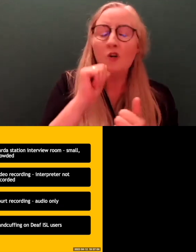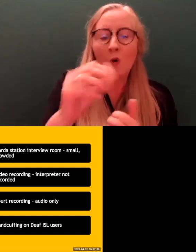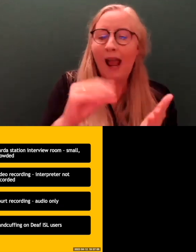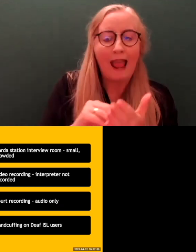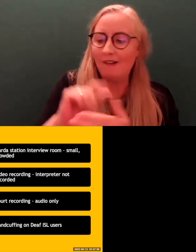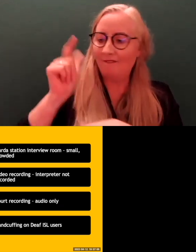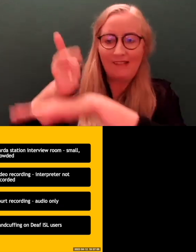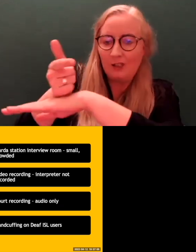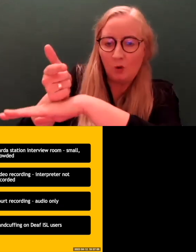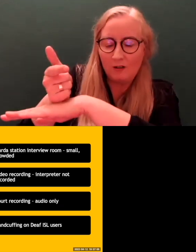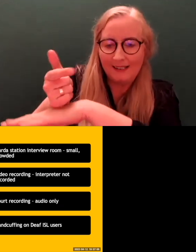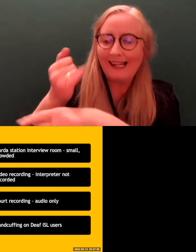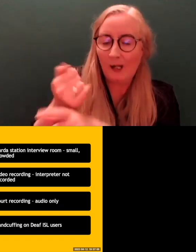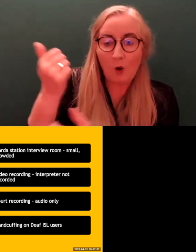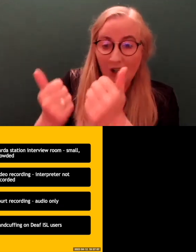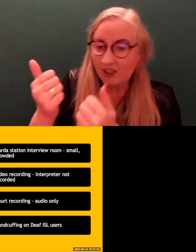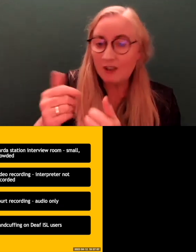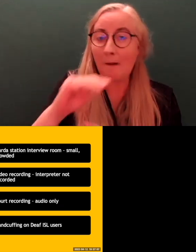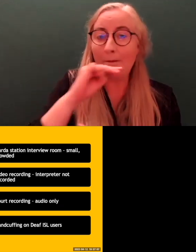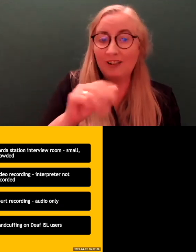you don't catch the interpreter, and you don't catch the deaf person who's signing.